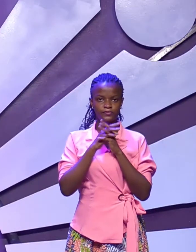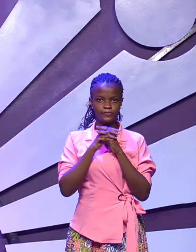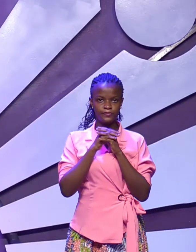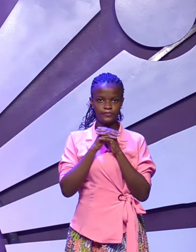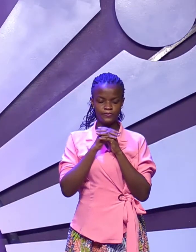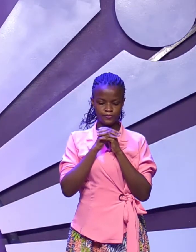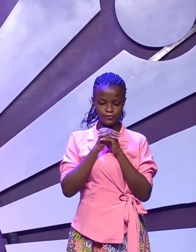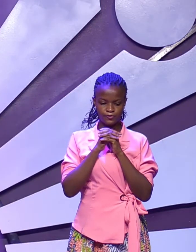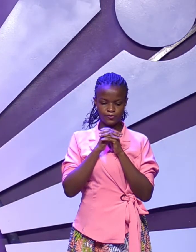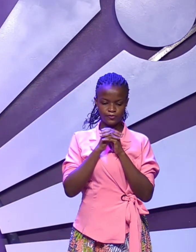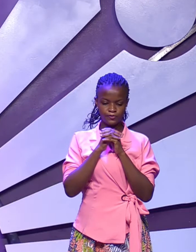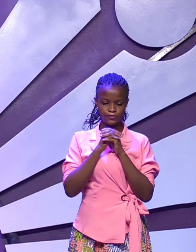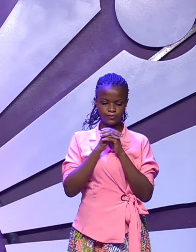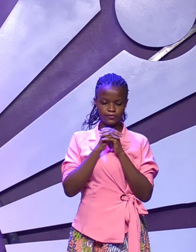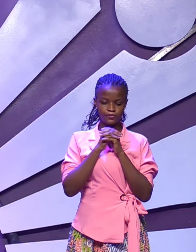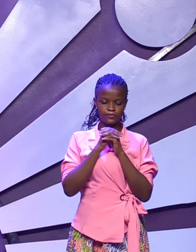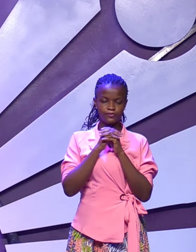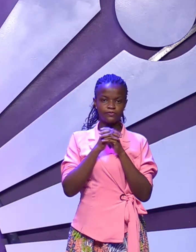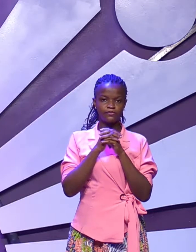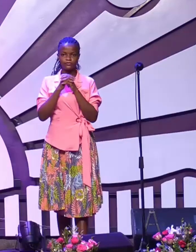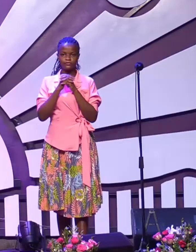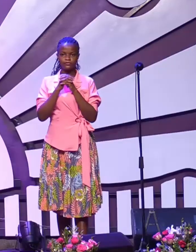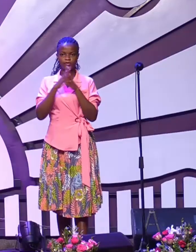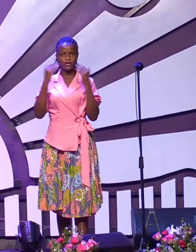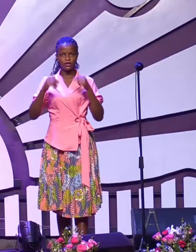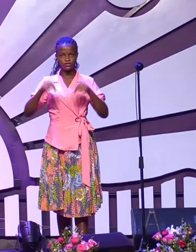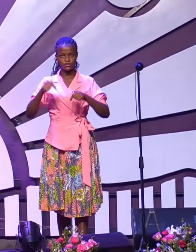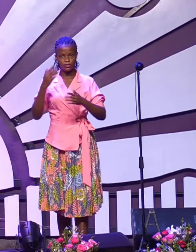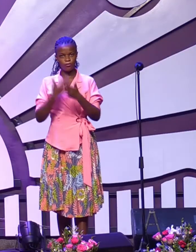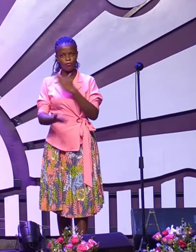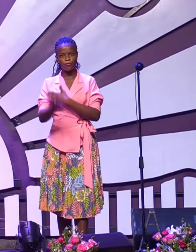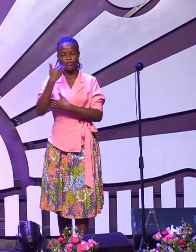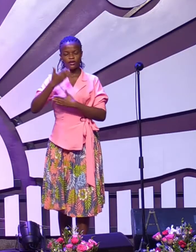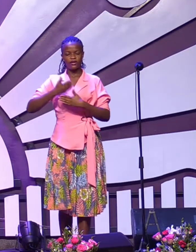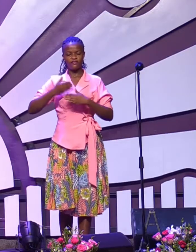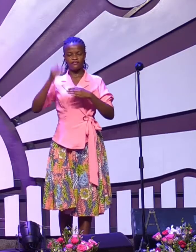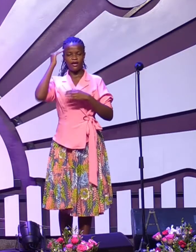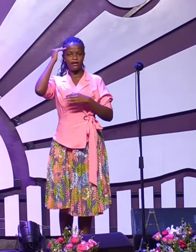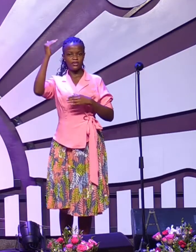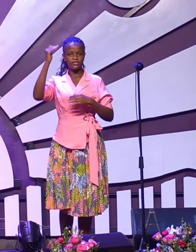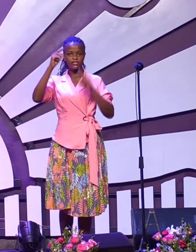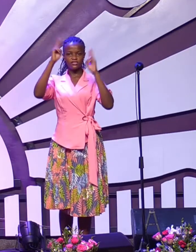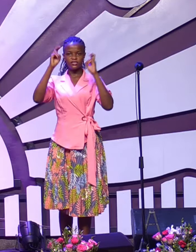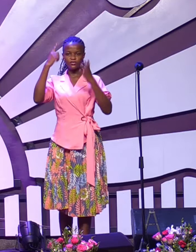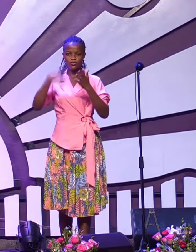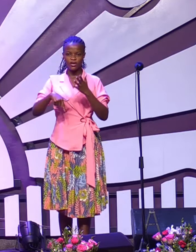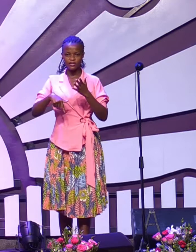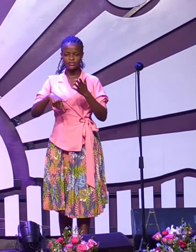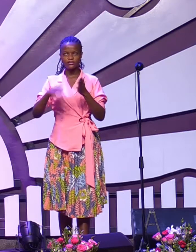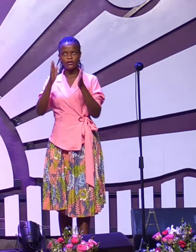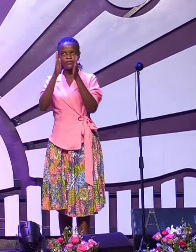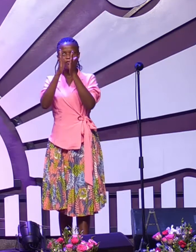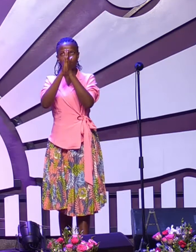message entitled, An Answered Prayer.